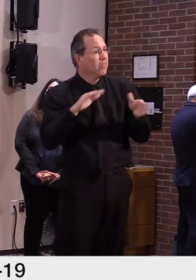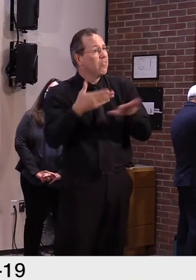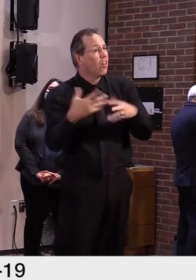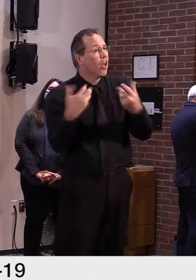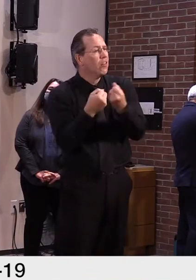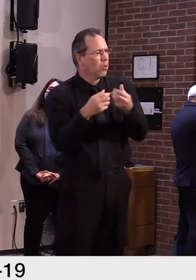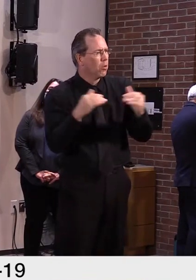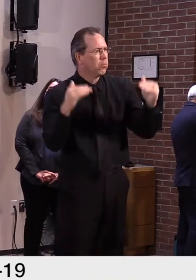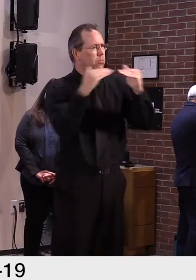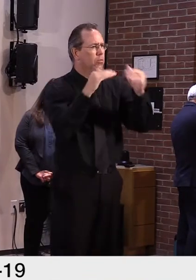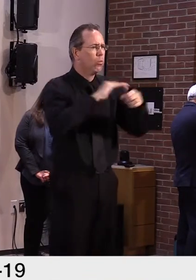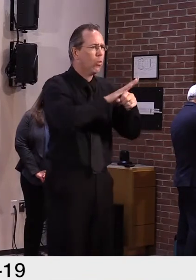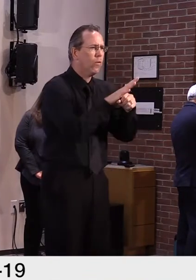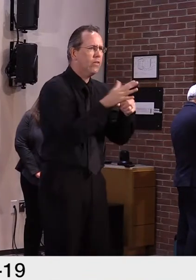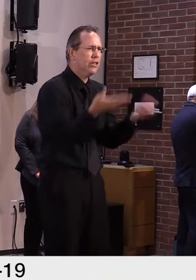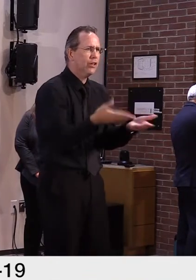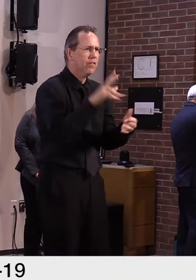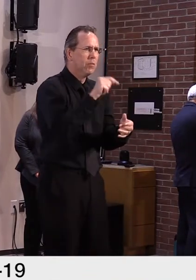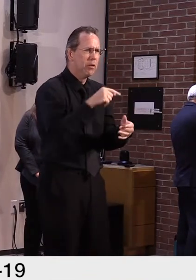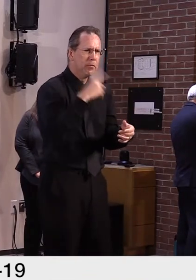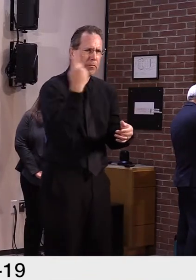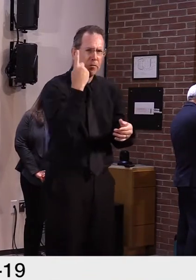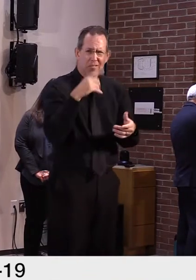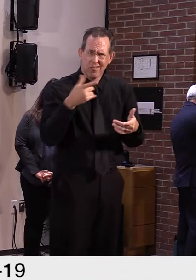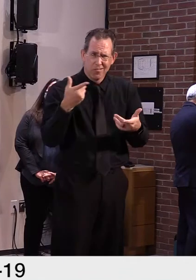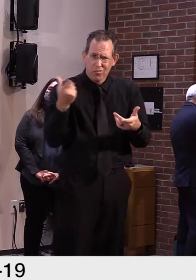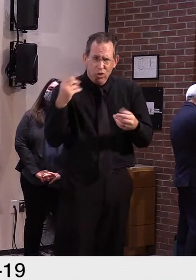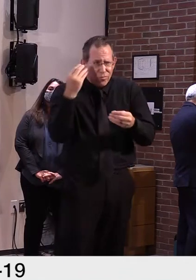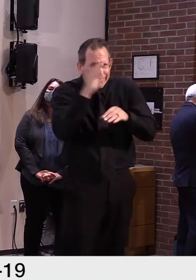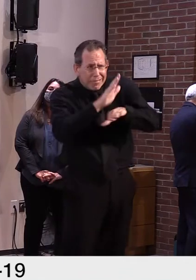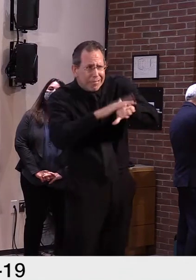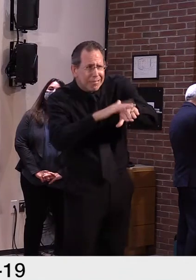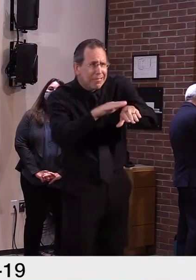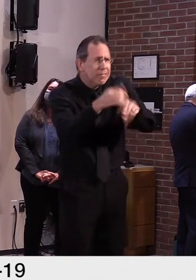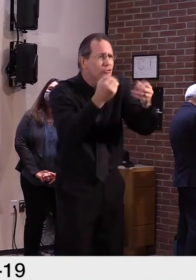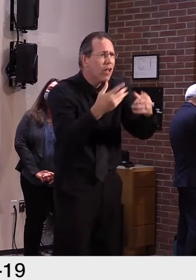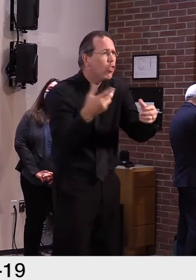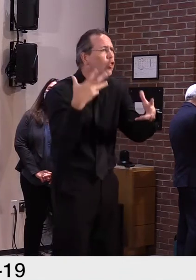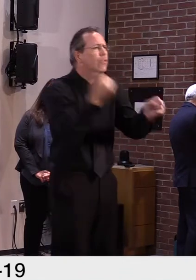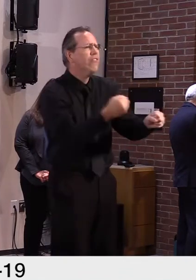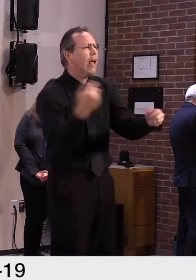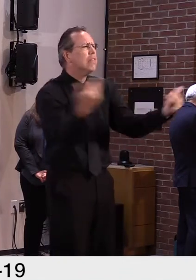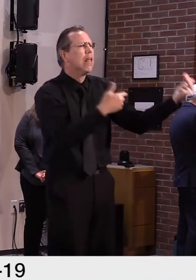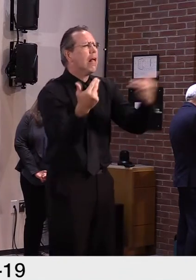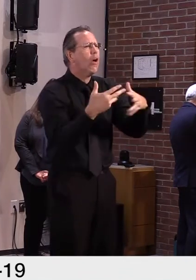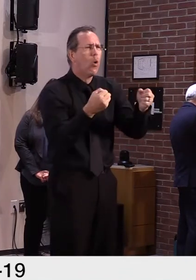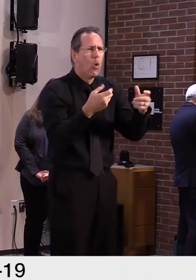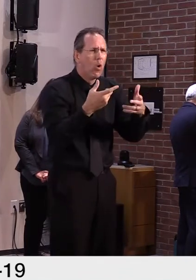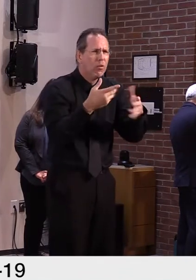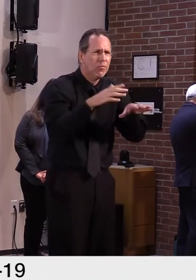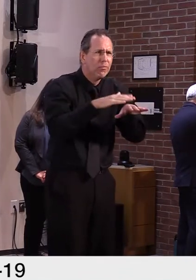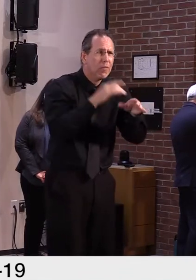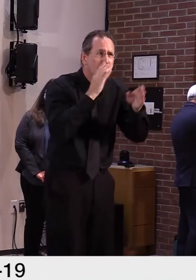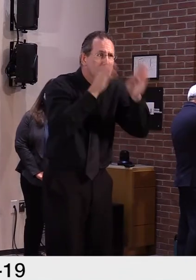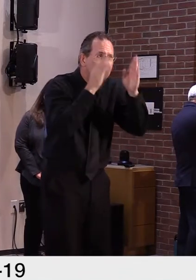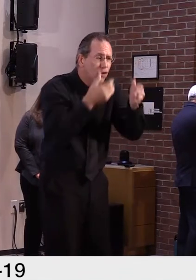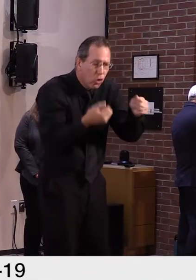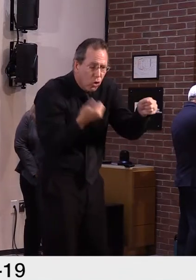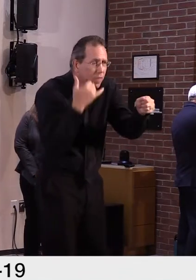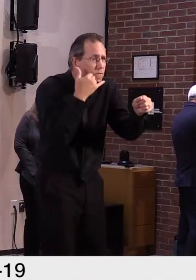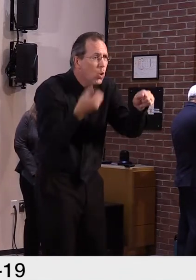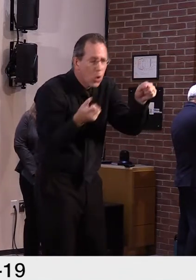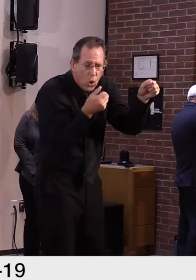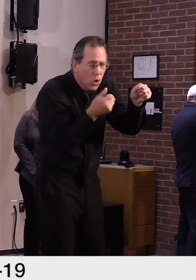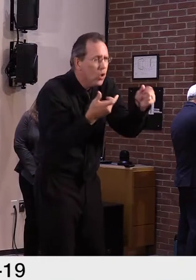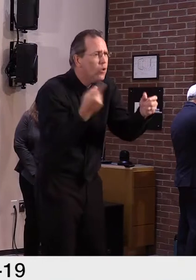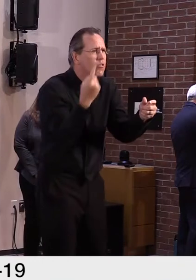an abnormally good year. It was about half of what we normally see in deaths on our highways.